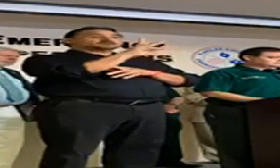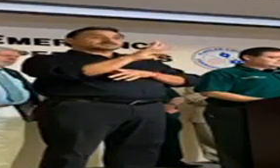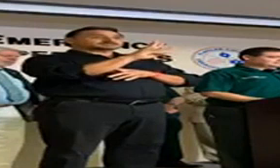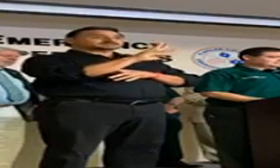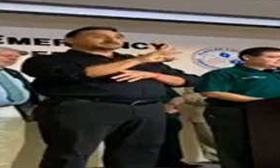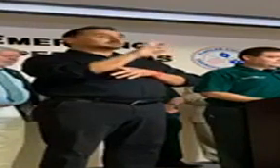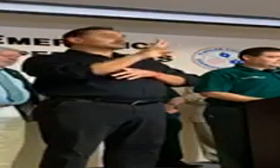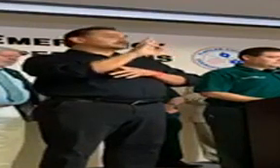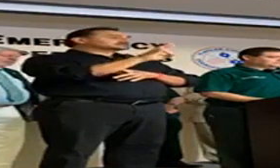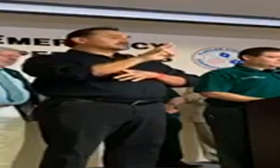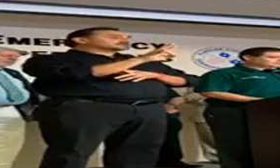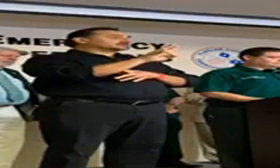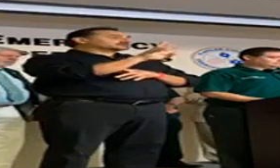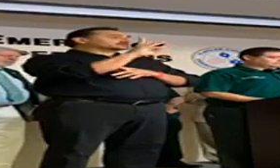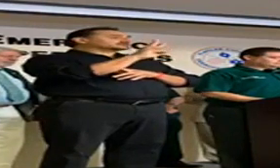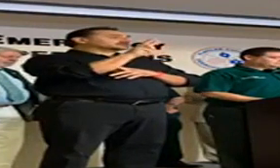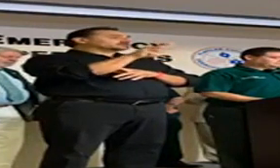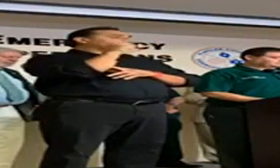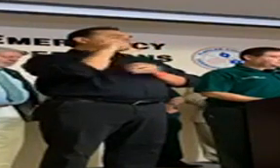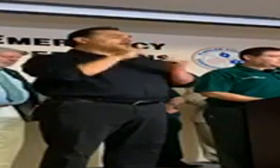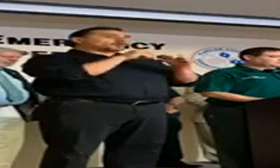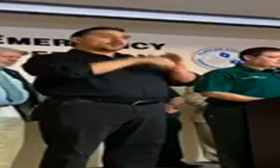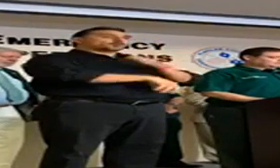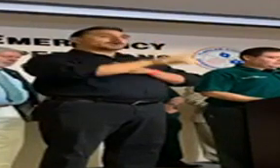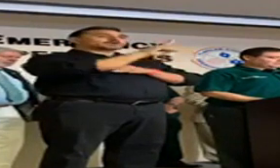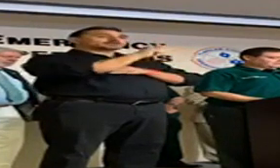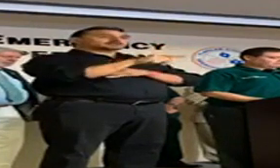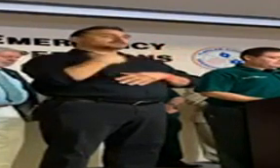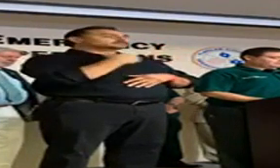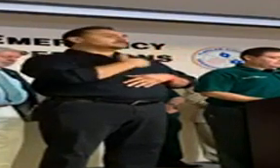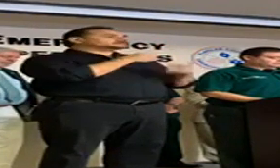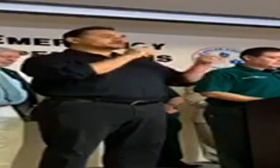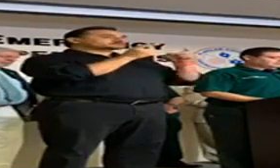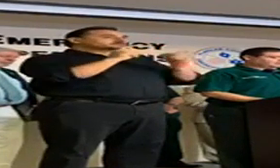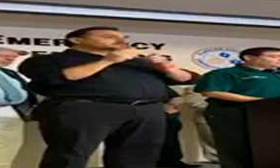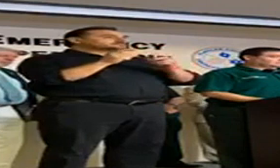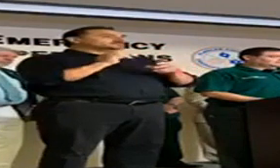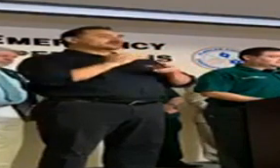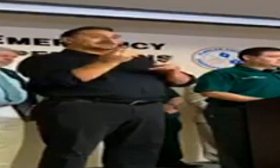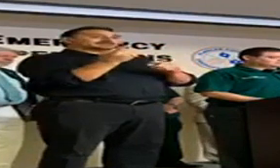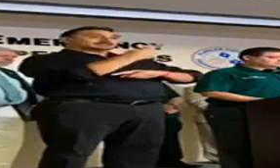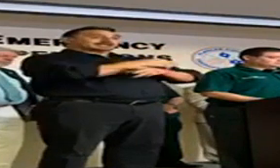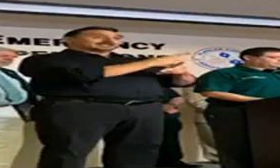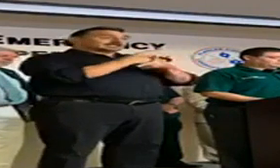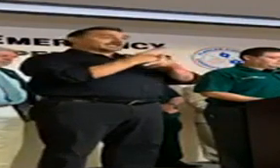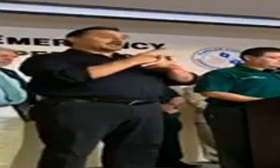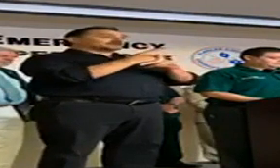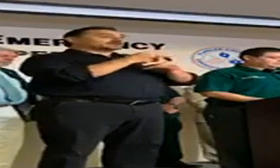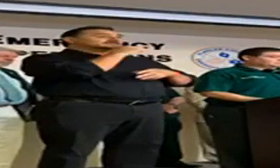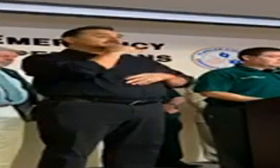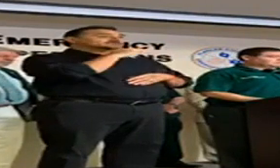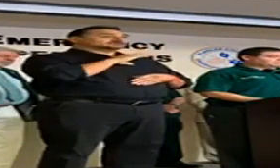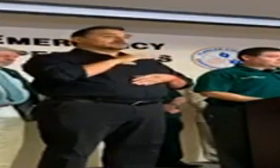-6763 for details. We have modified our adult daycare and recline senior services programs